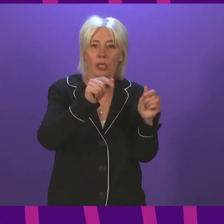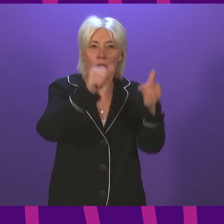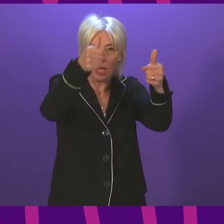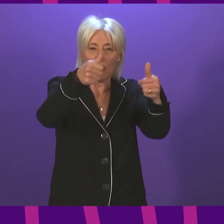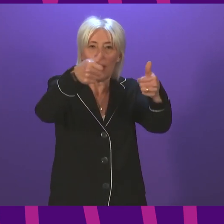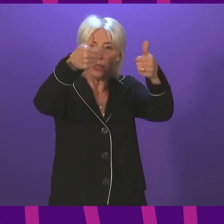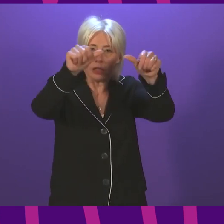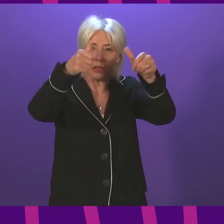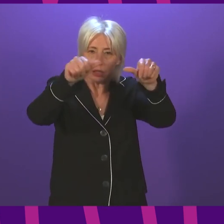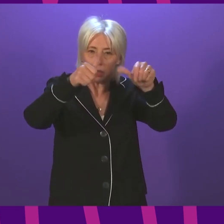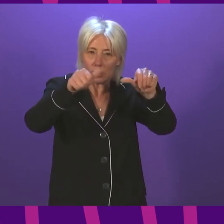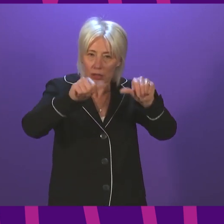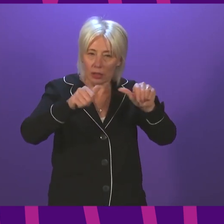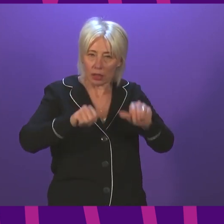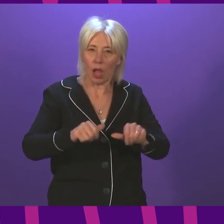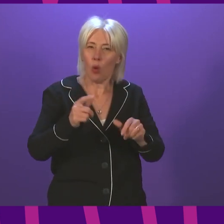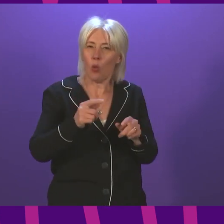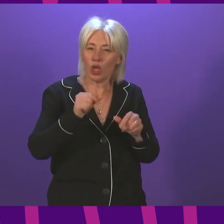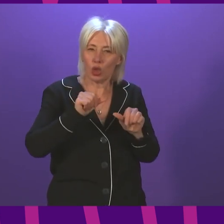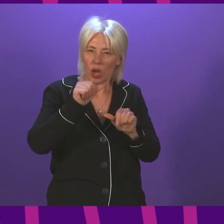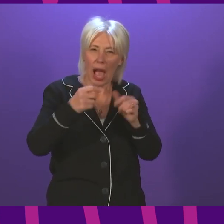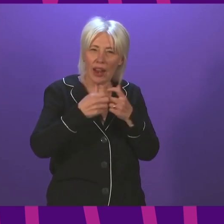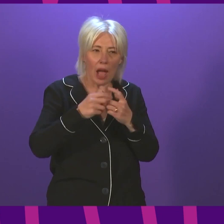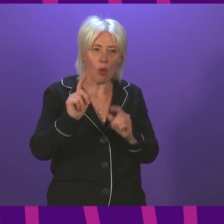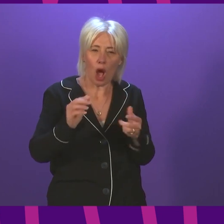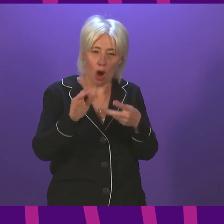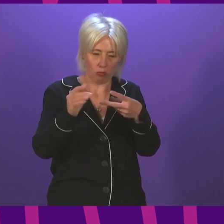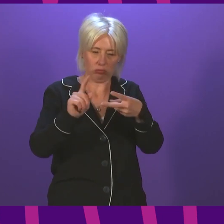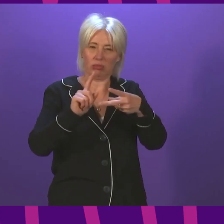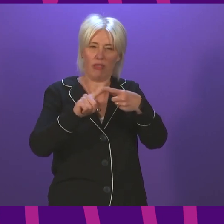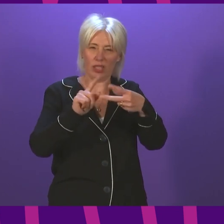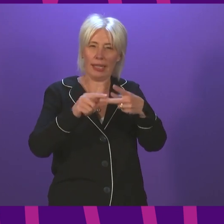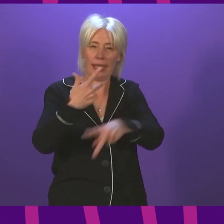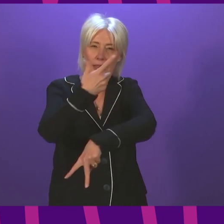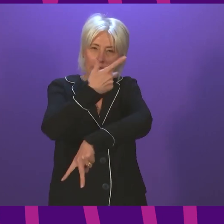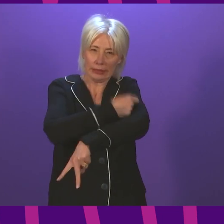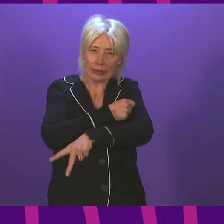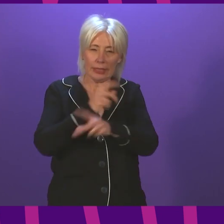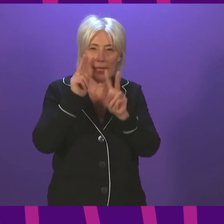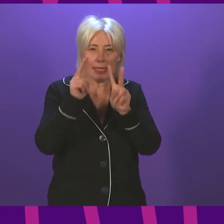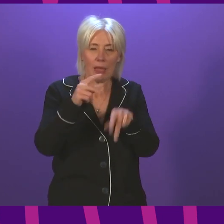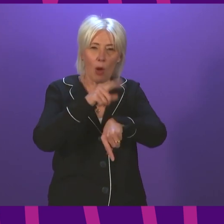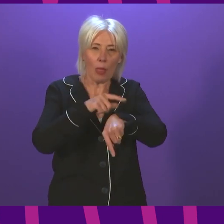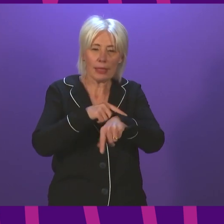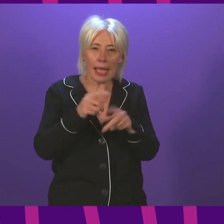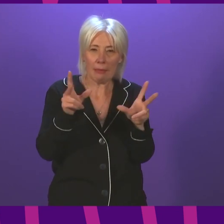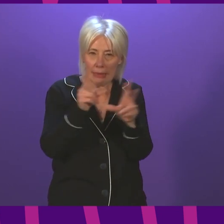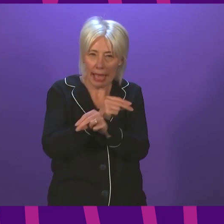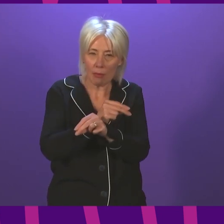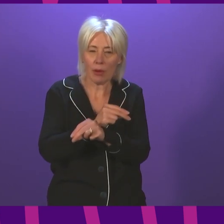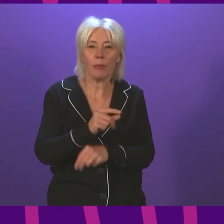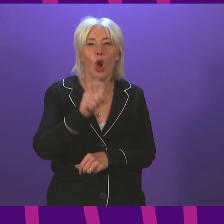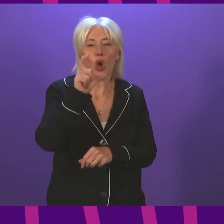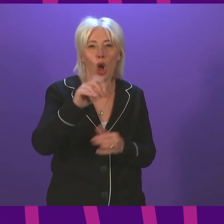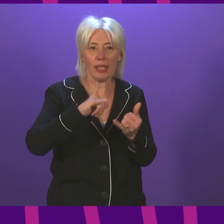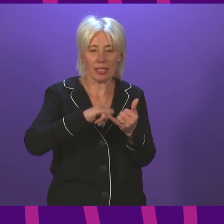recommended population in the order they got their initial vaccination to take account of that recommended time gap. Colin Smith to be followed by